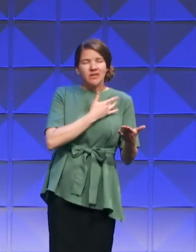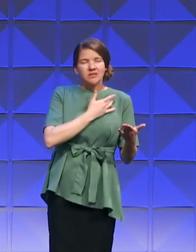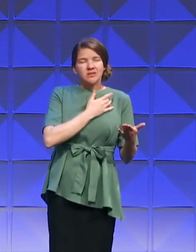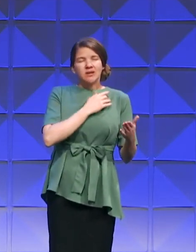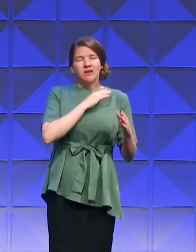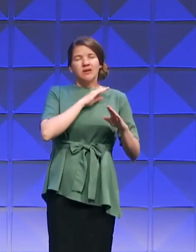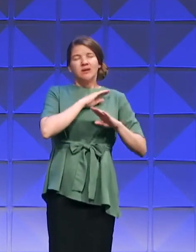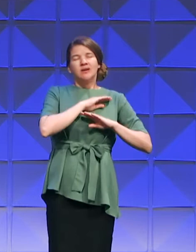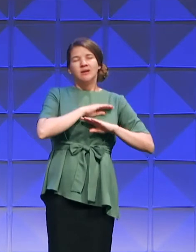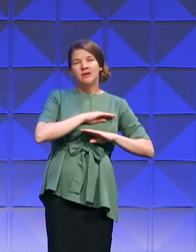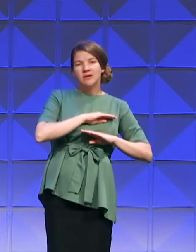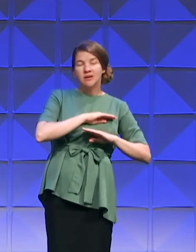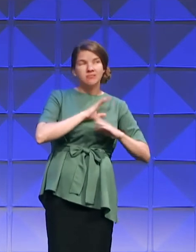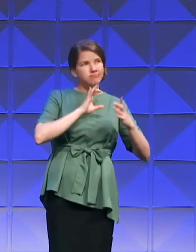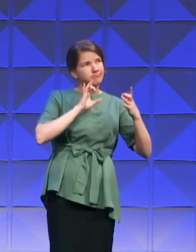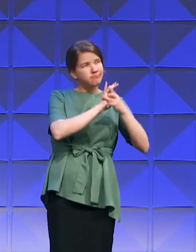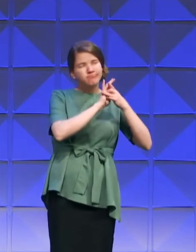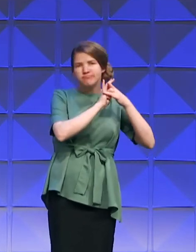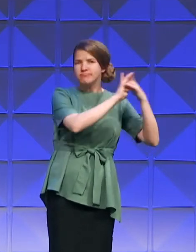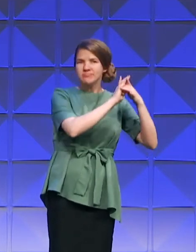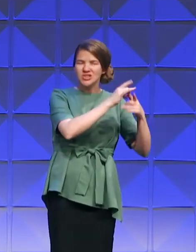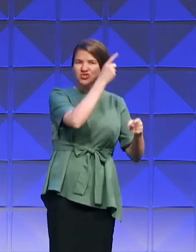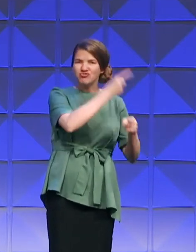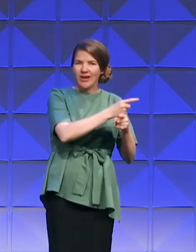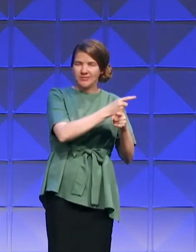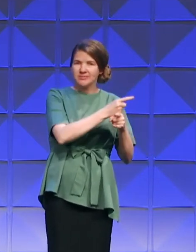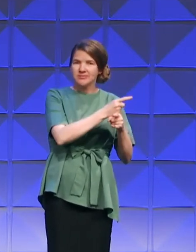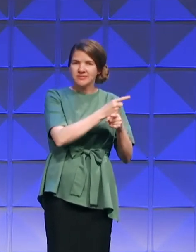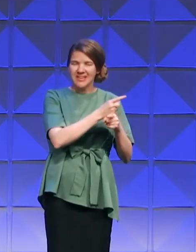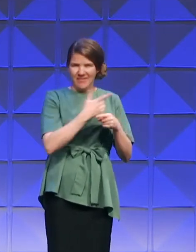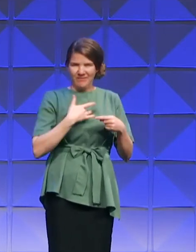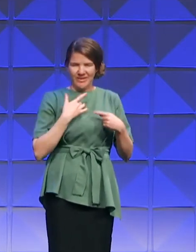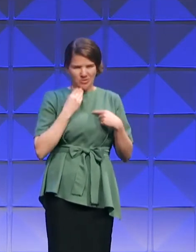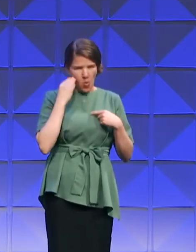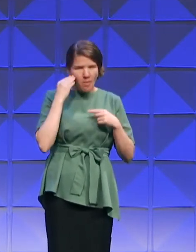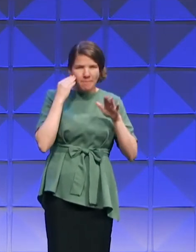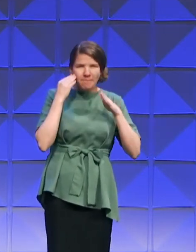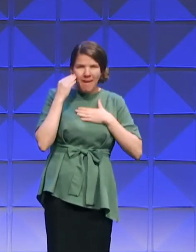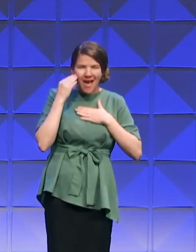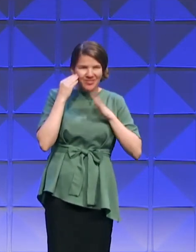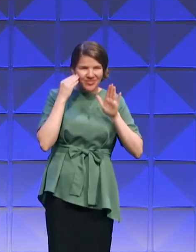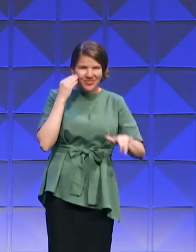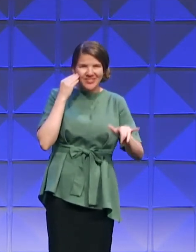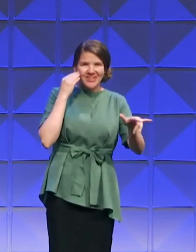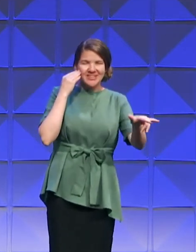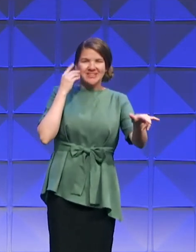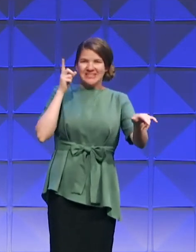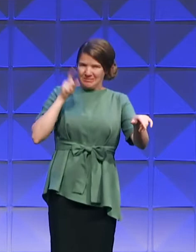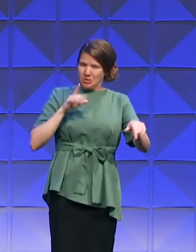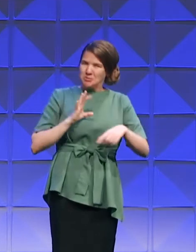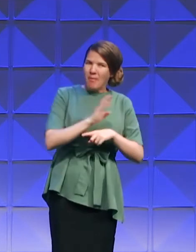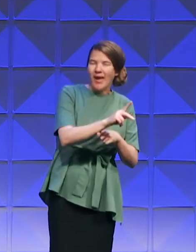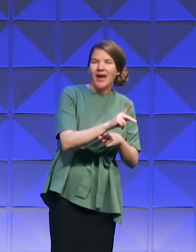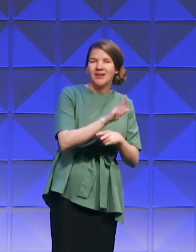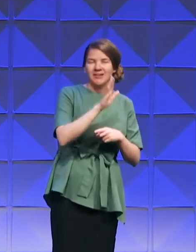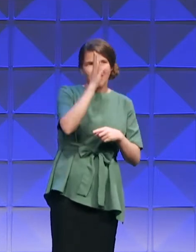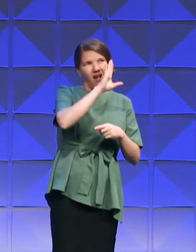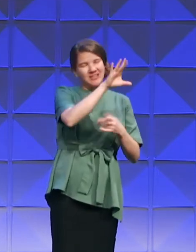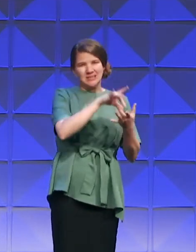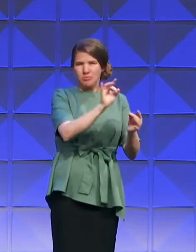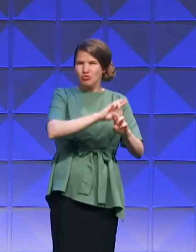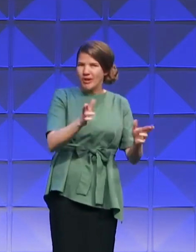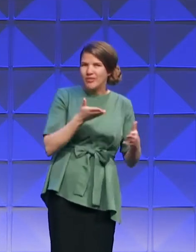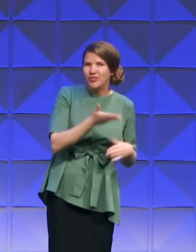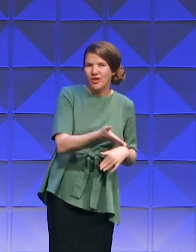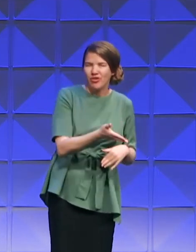God. He realized that Bethel is home, the place he's supposed to return to, and the place where God's presence would be, where he